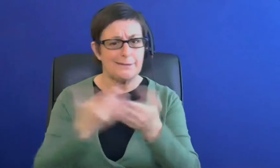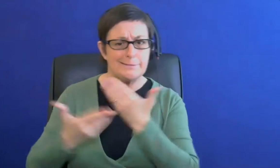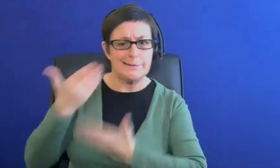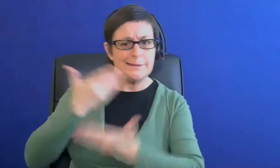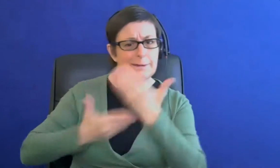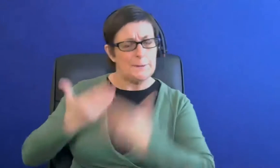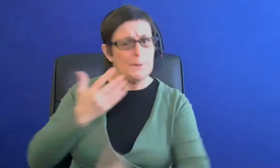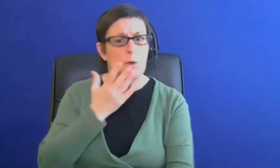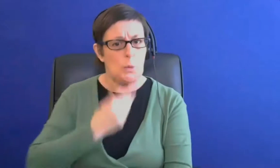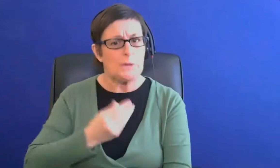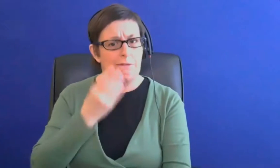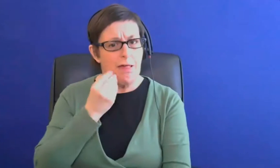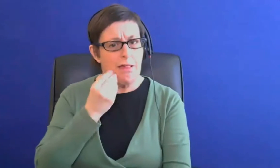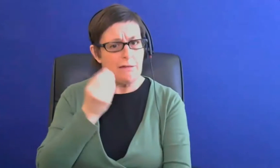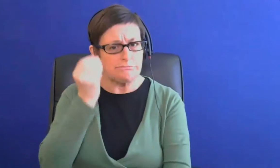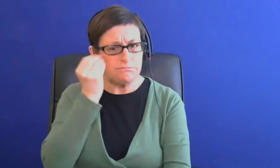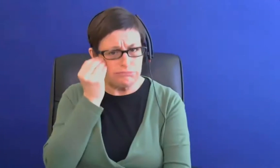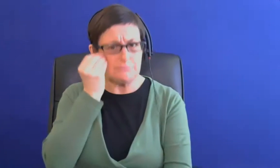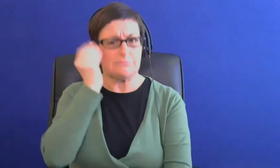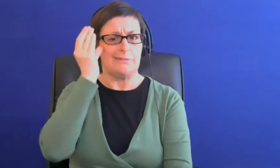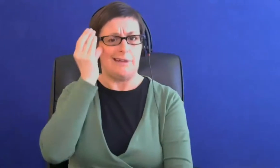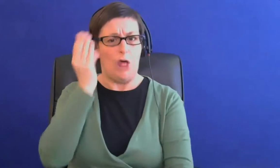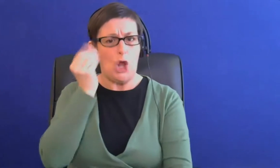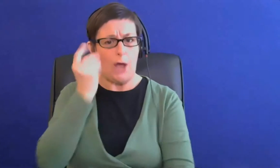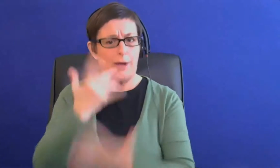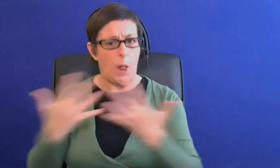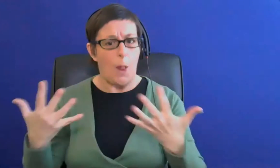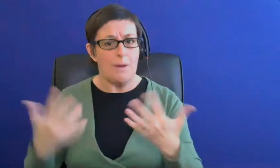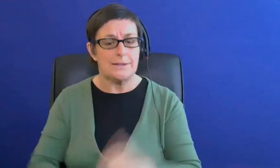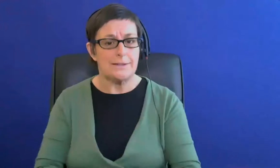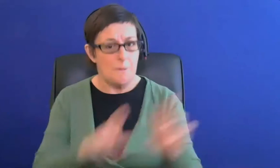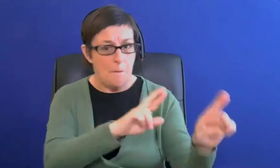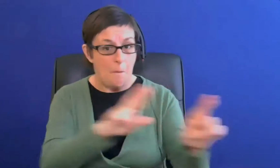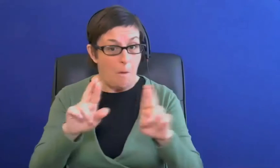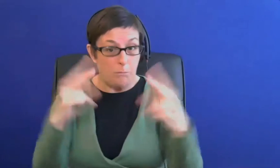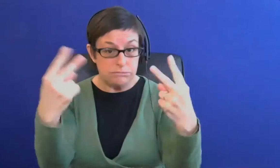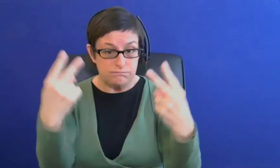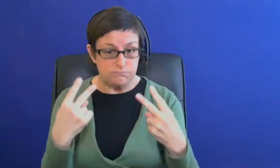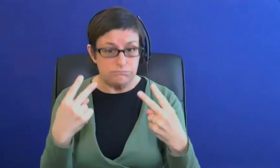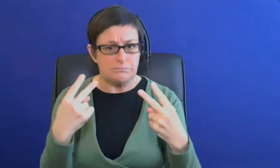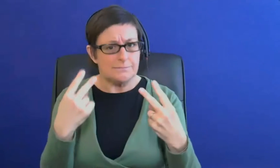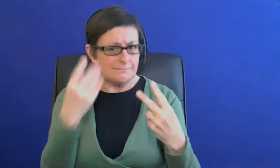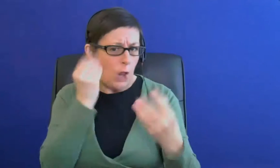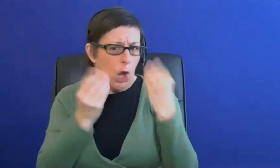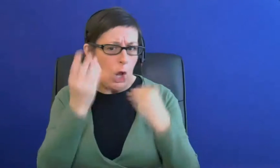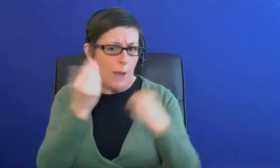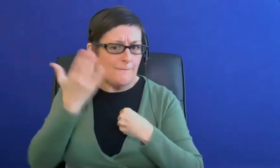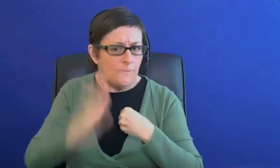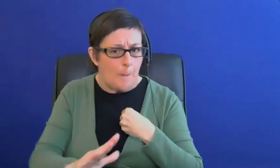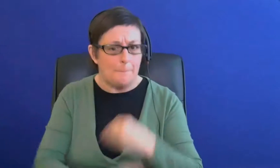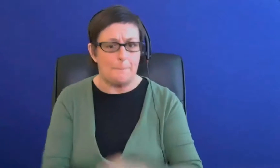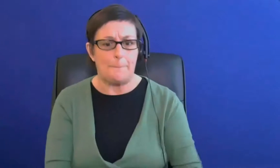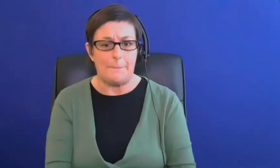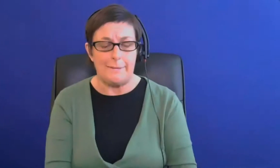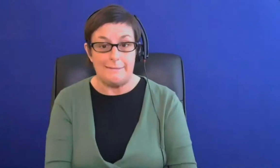i learned quite a lot through that presentation as well and i really hope that everybody else has who's attending um we are having